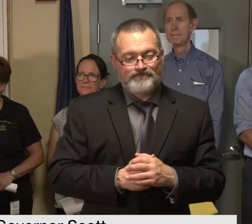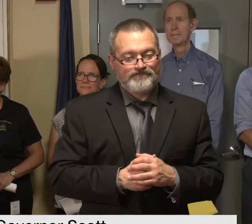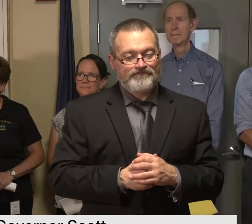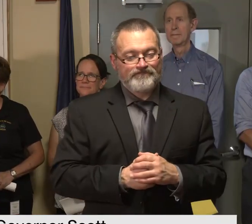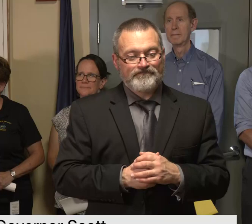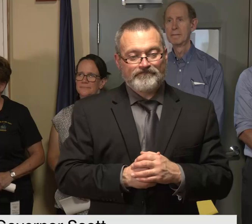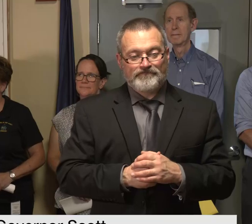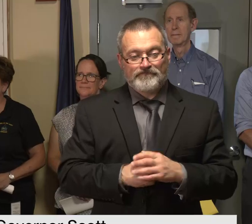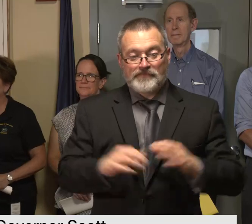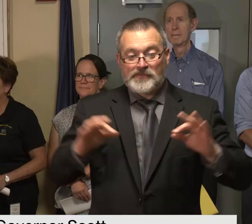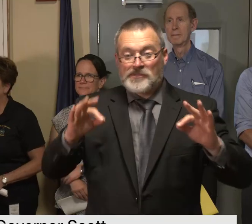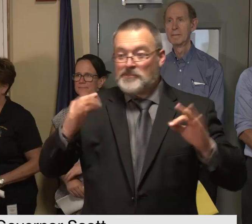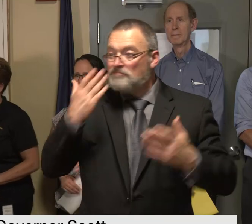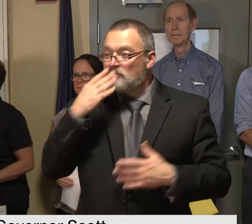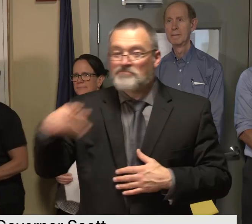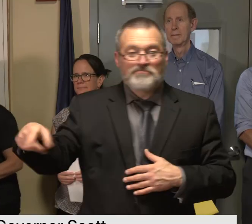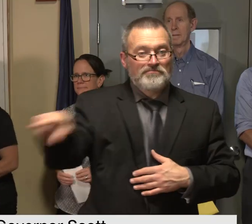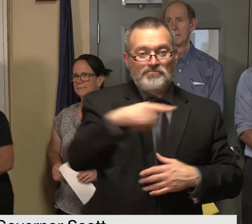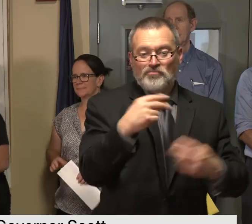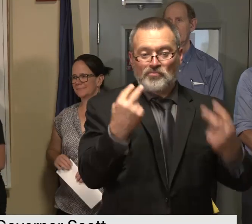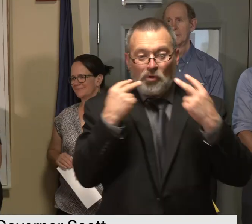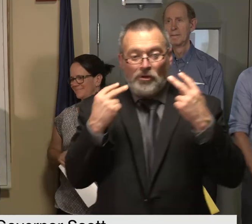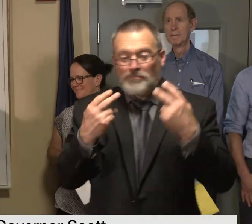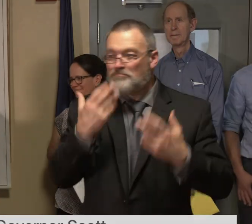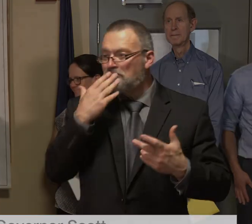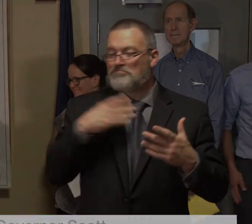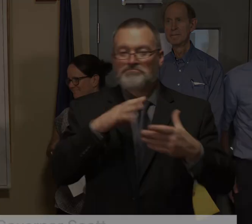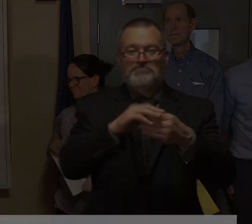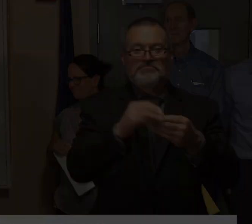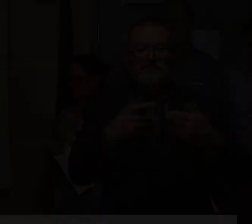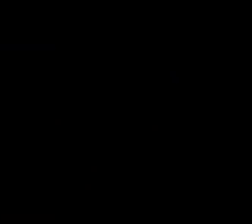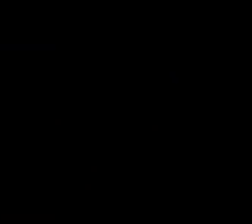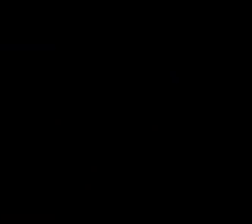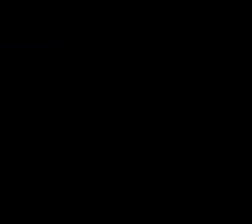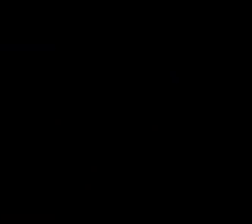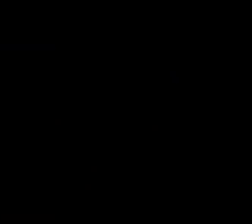thank you thank very much thank you thank you so